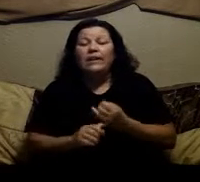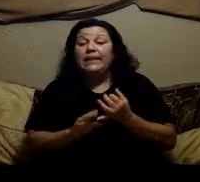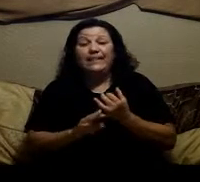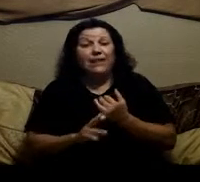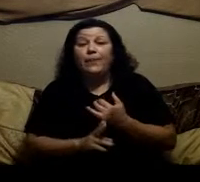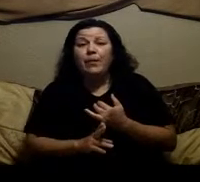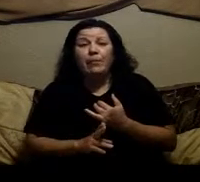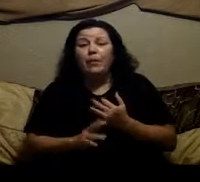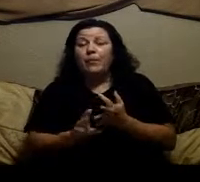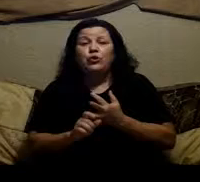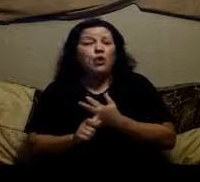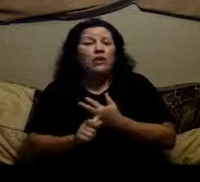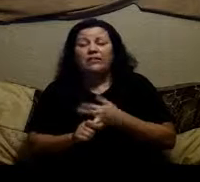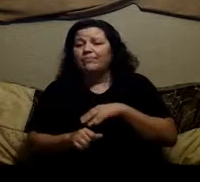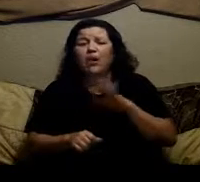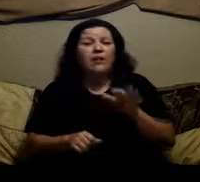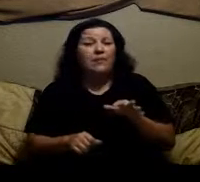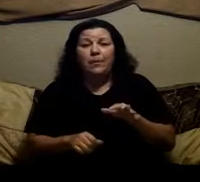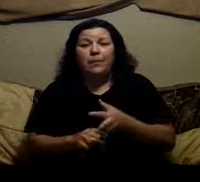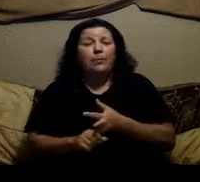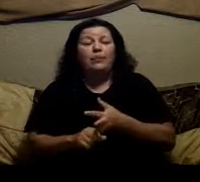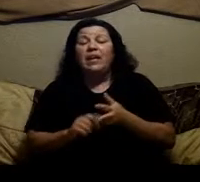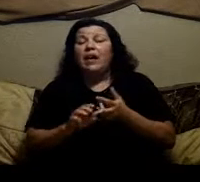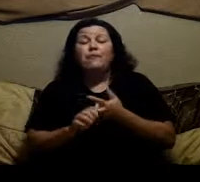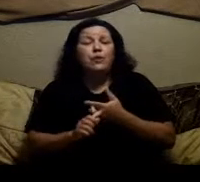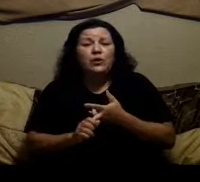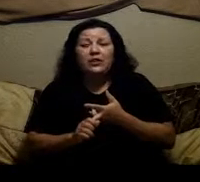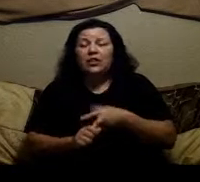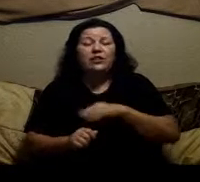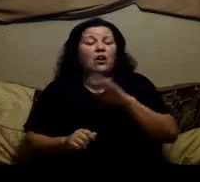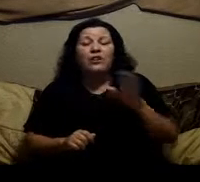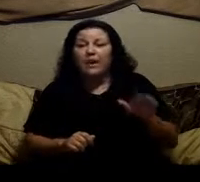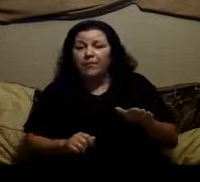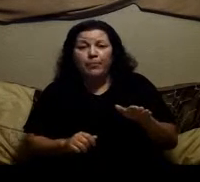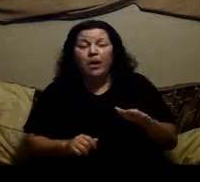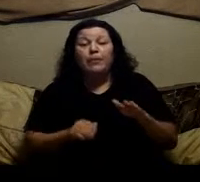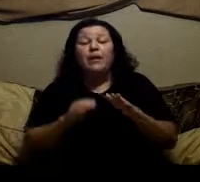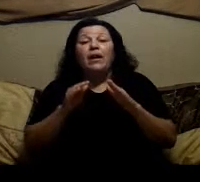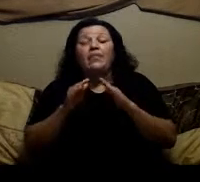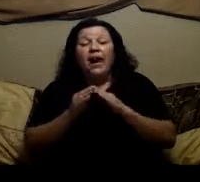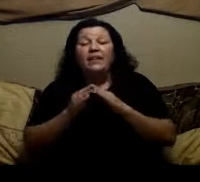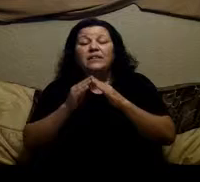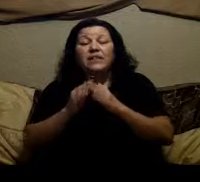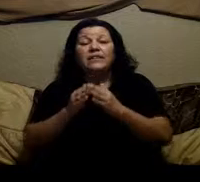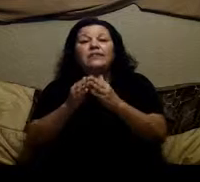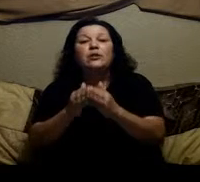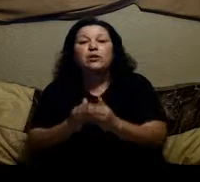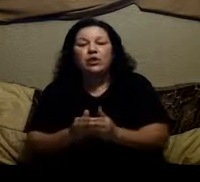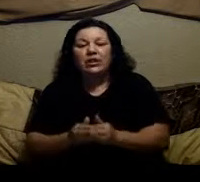is not the problem drugs are never the problem food addictions are never the problem that is the solution